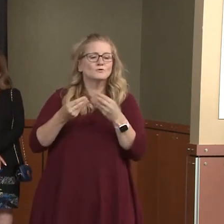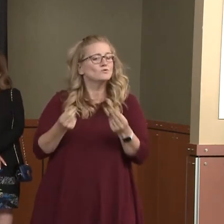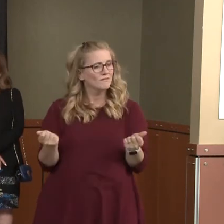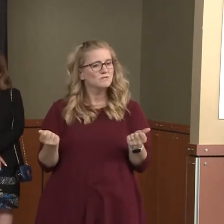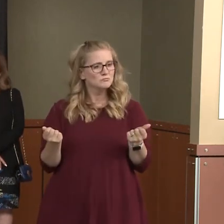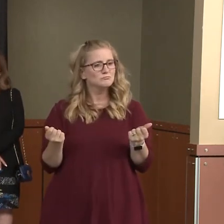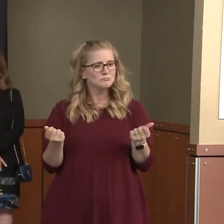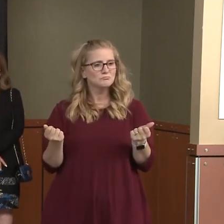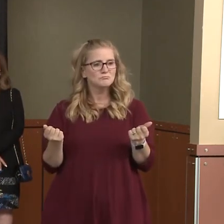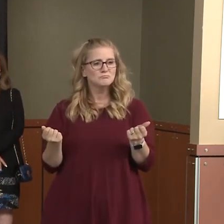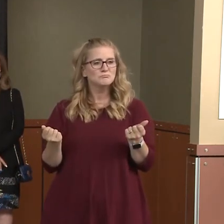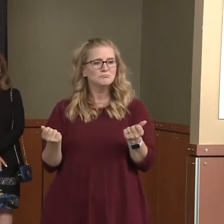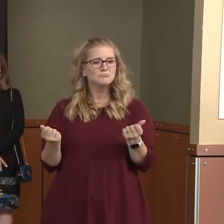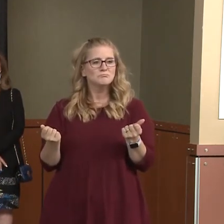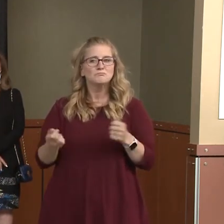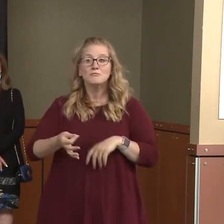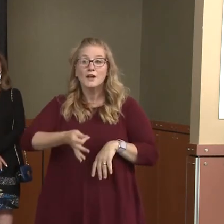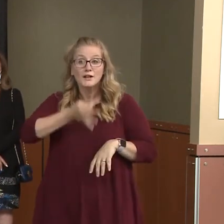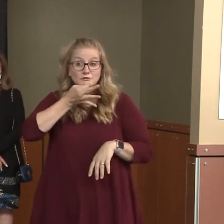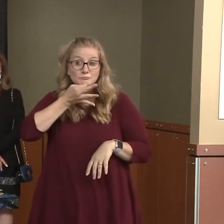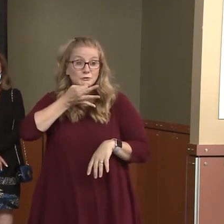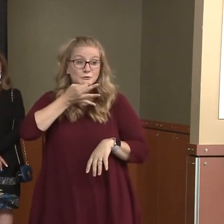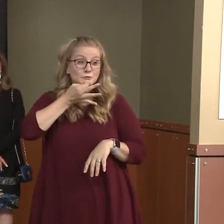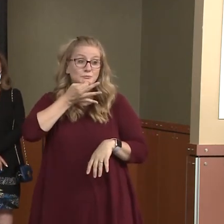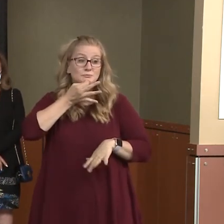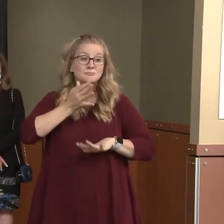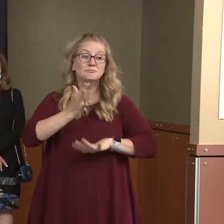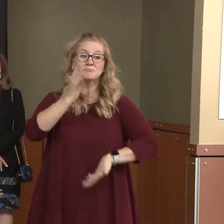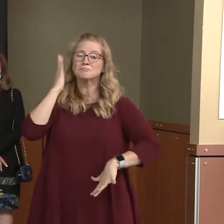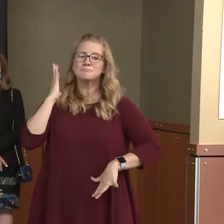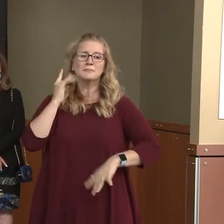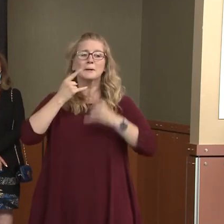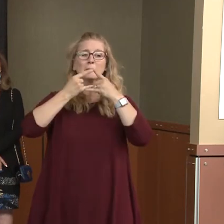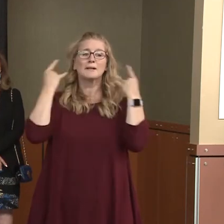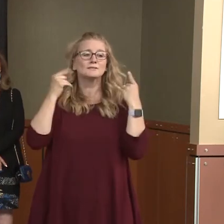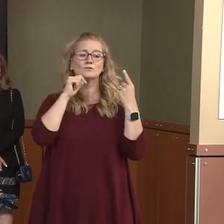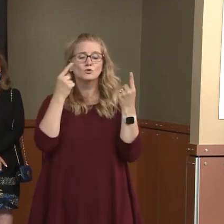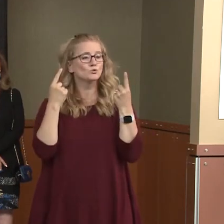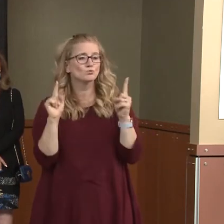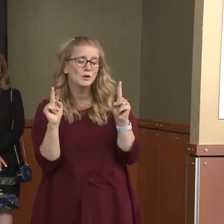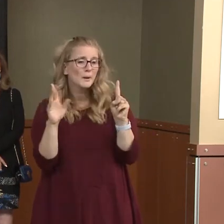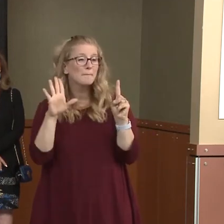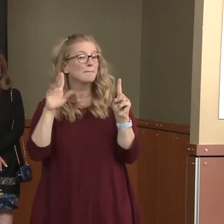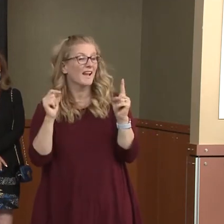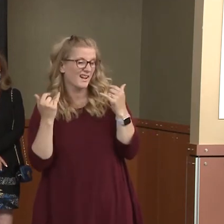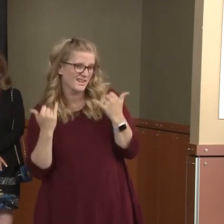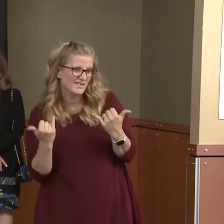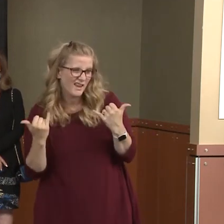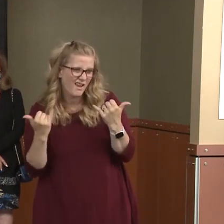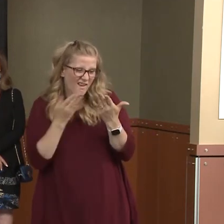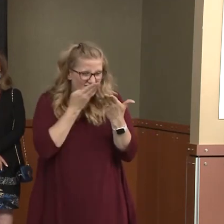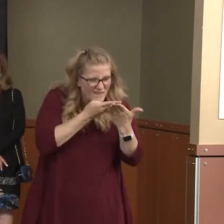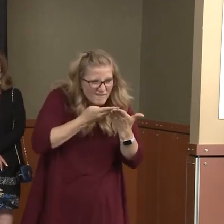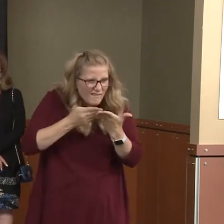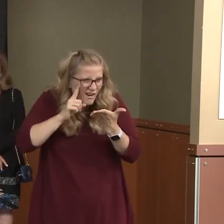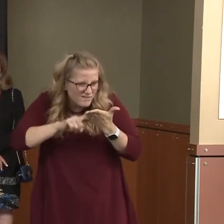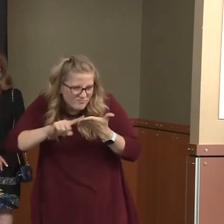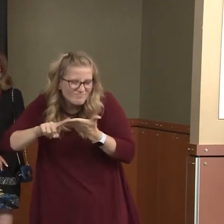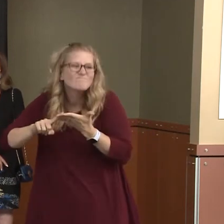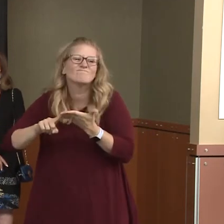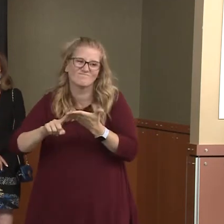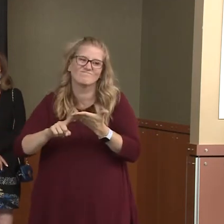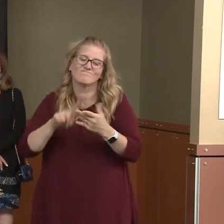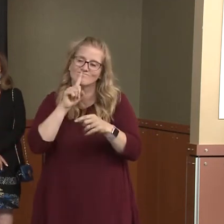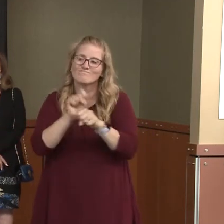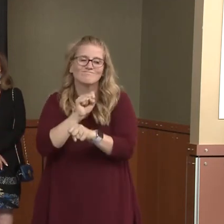wrong and spread misinformation early on that masks don't work, we know that they do now. We have the facts to show that that is, in fact, true.